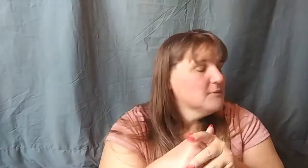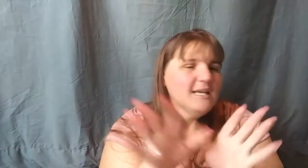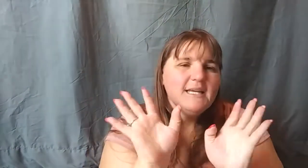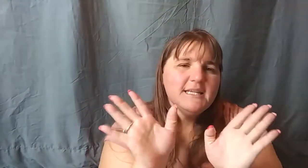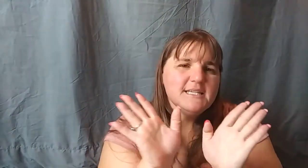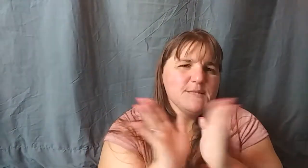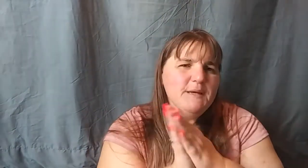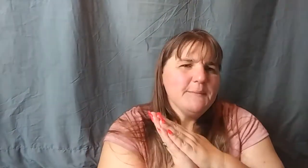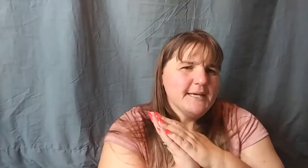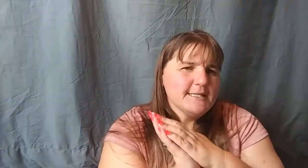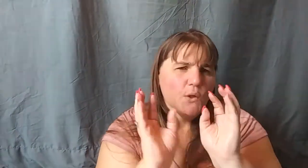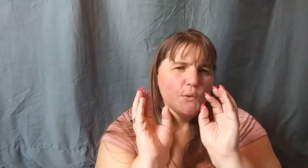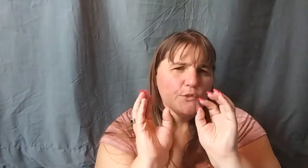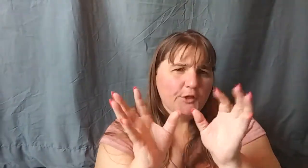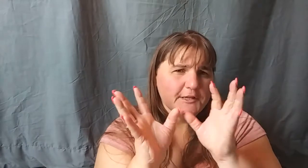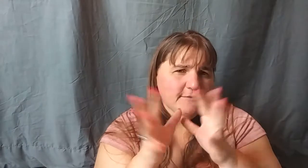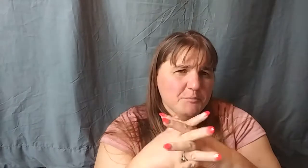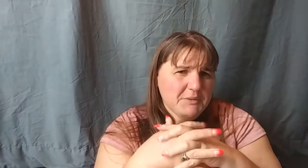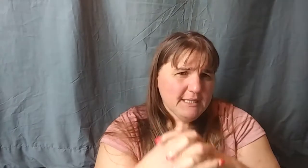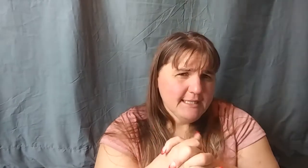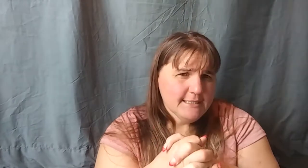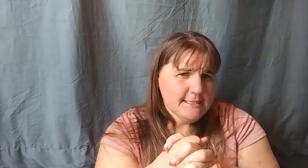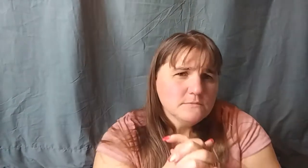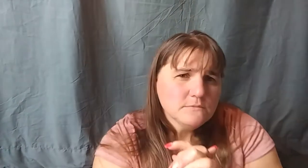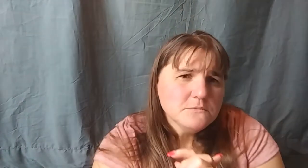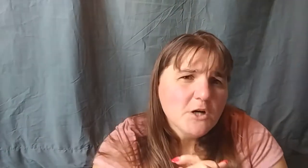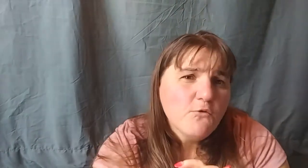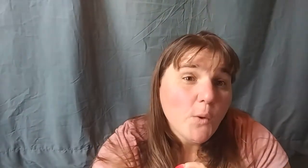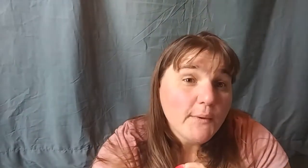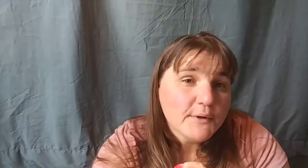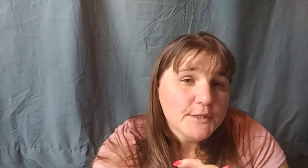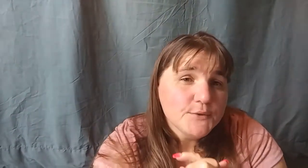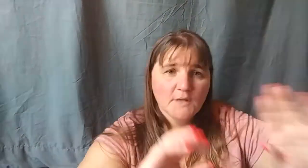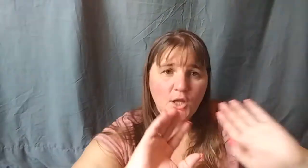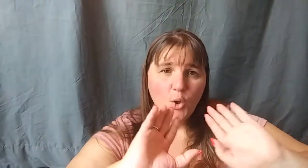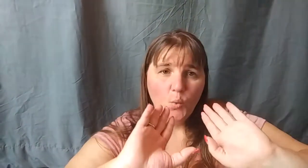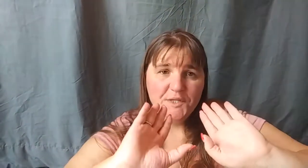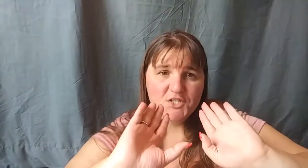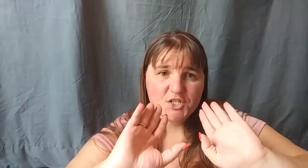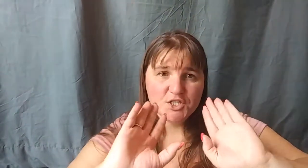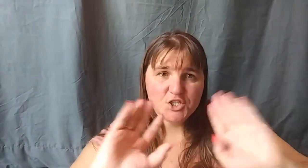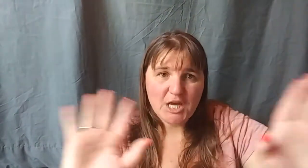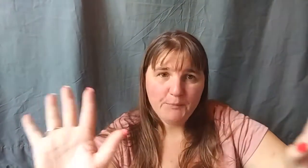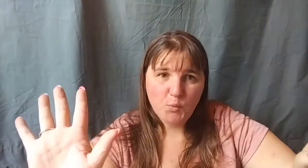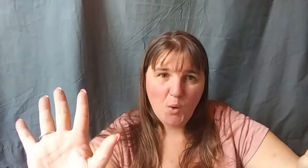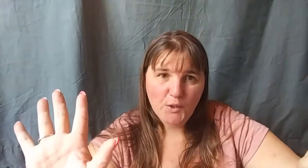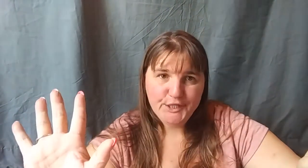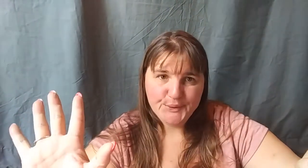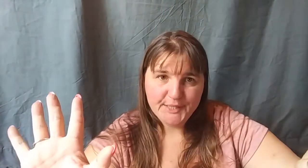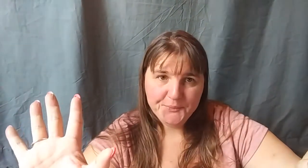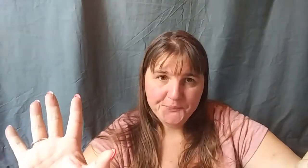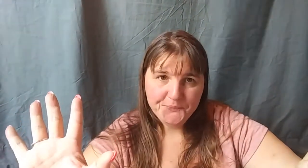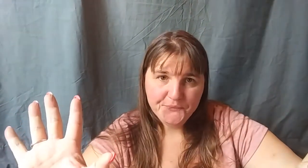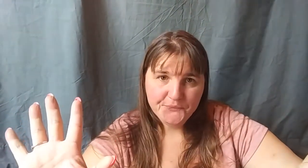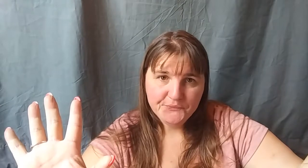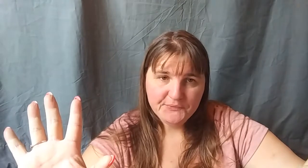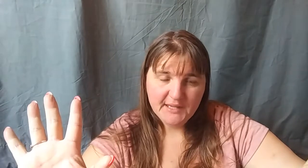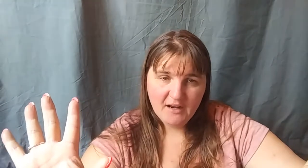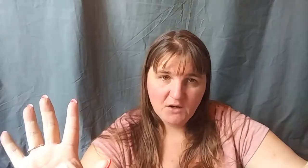as my man and I thought of the plans of what we were going to do this weekend, we stopped what we're doing in our life.